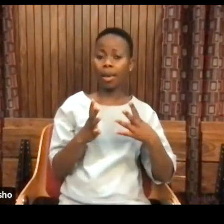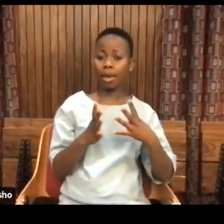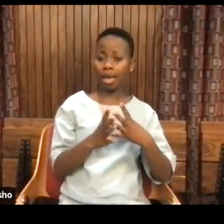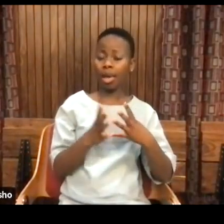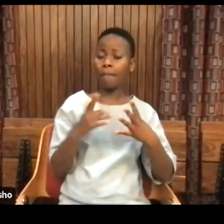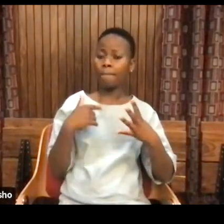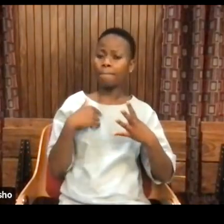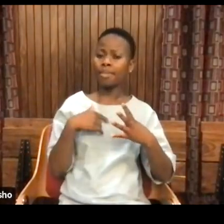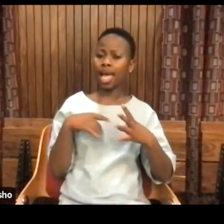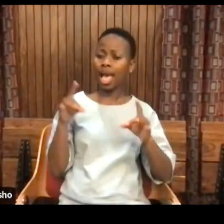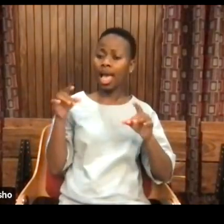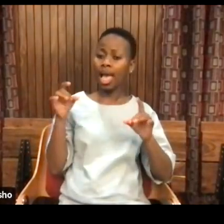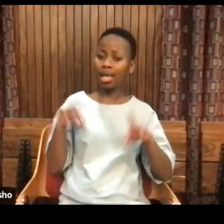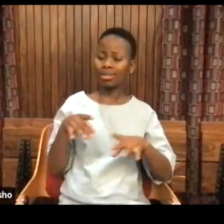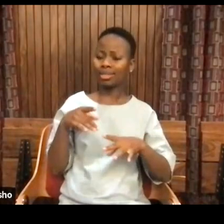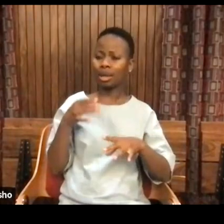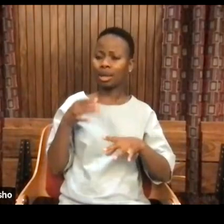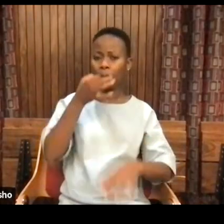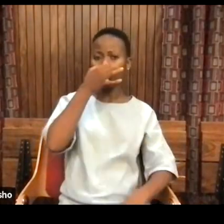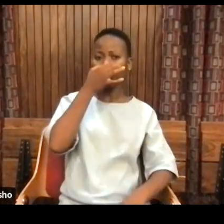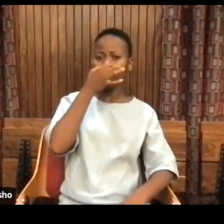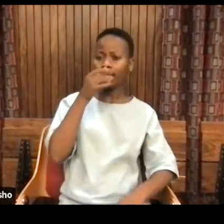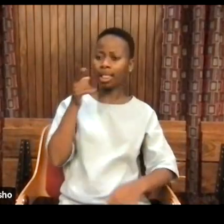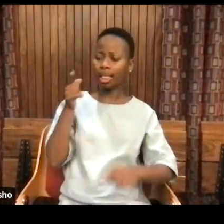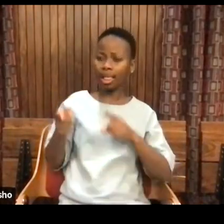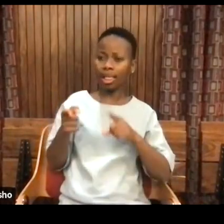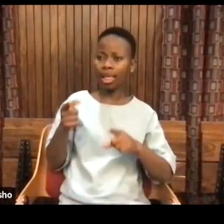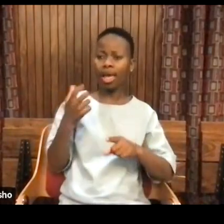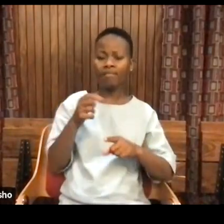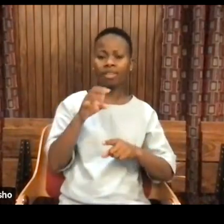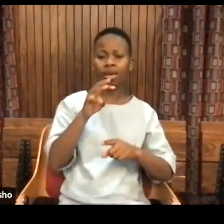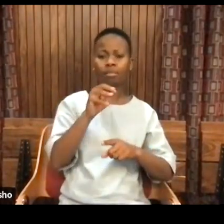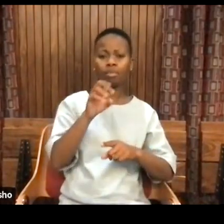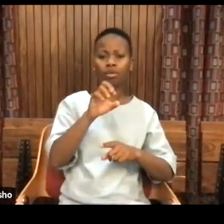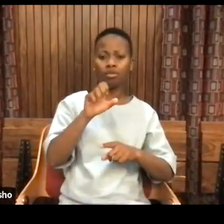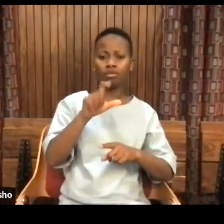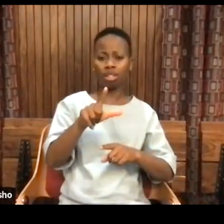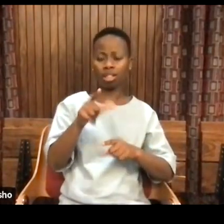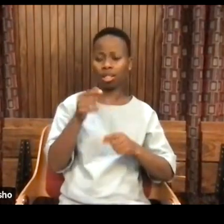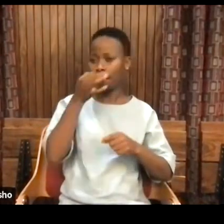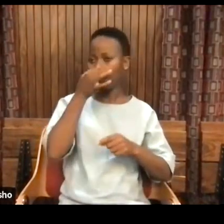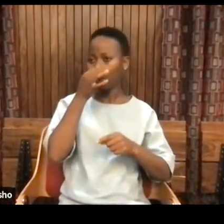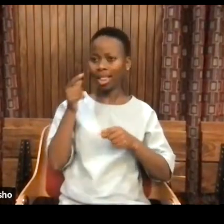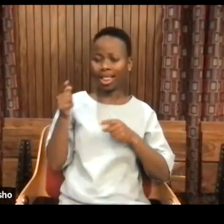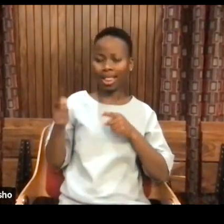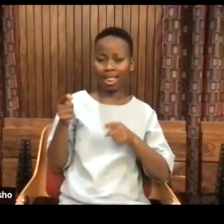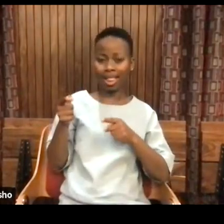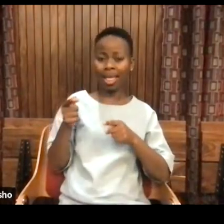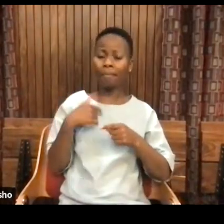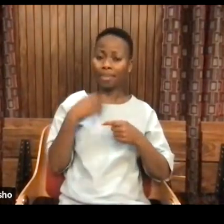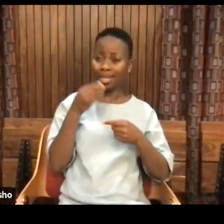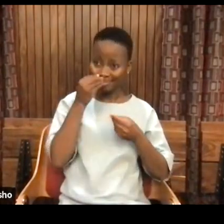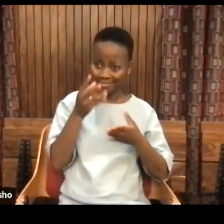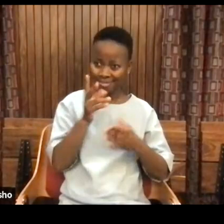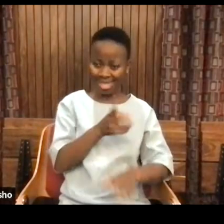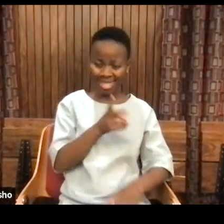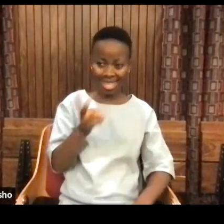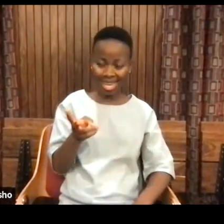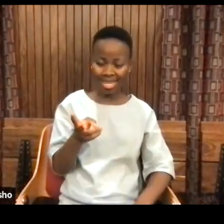And there are many kinds of bullying. There's moral bullying. Now, again, I stress, my argument